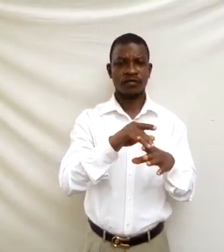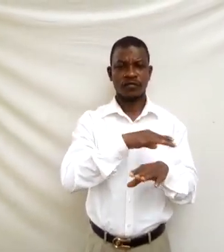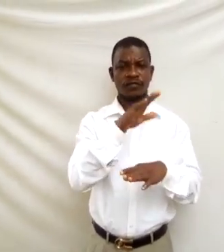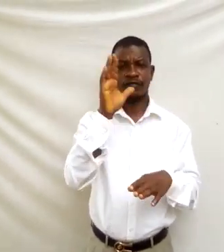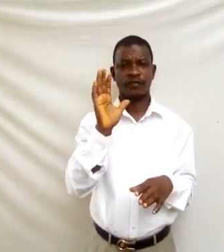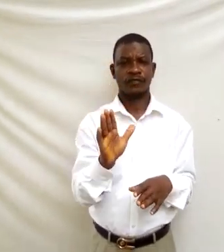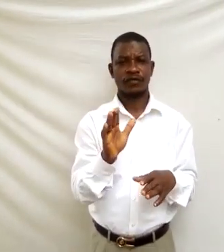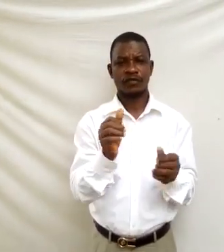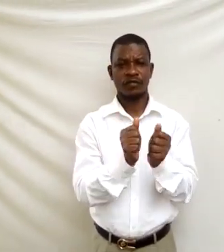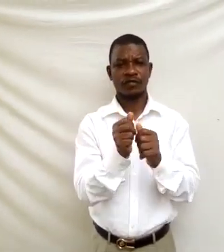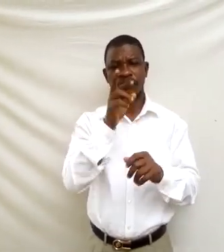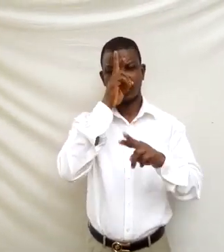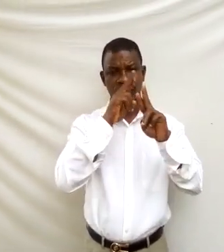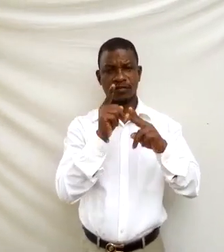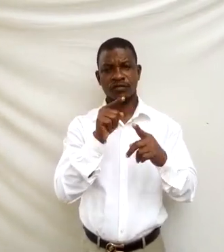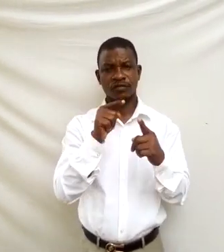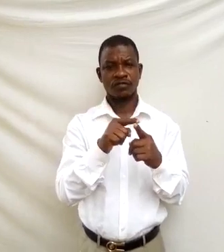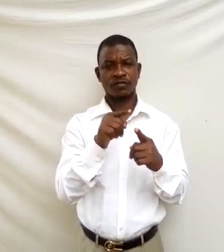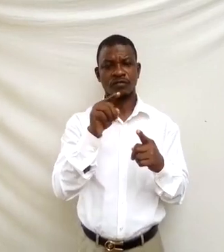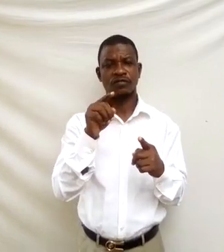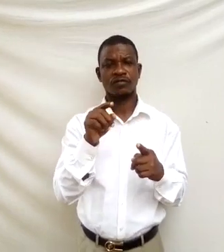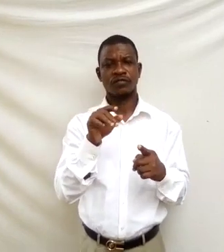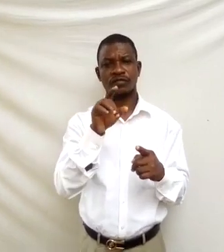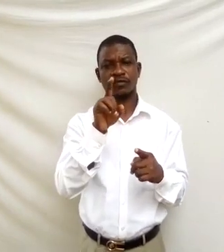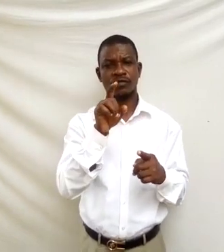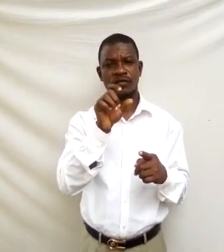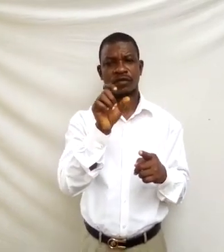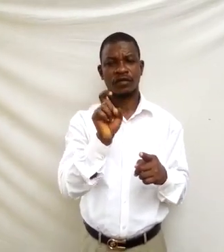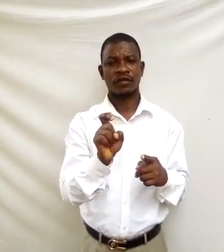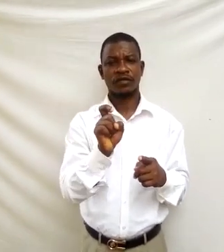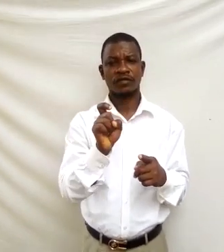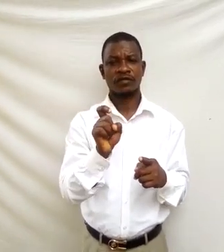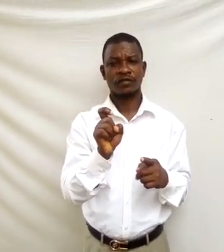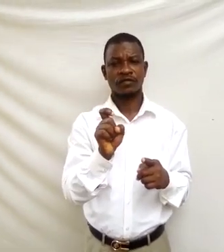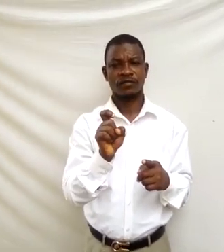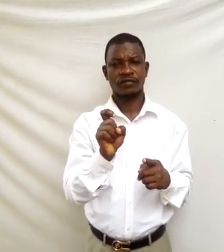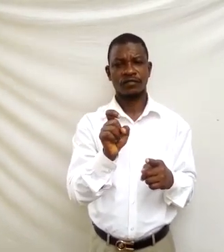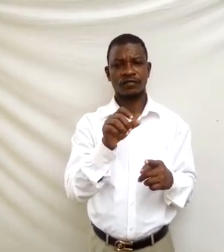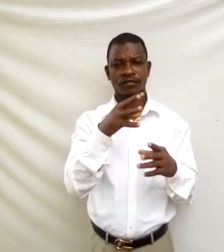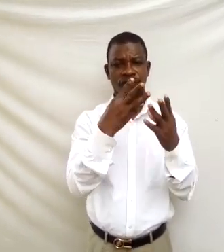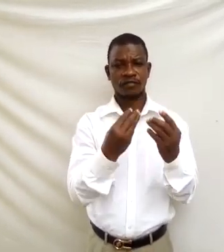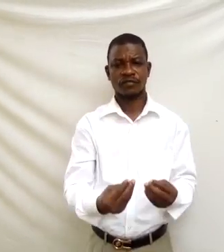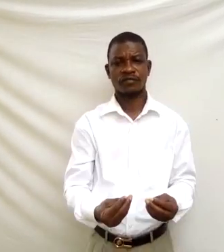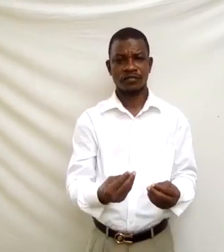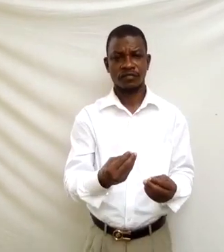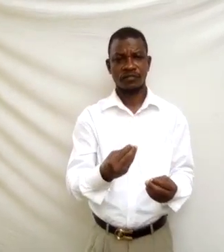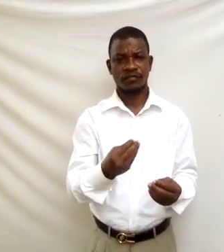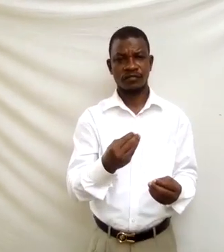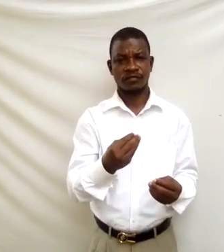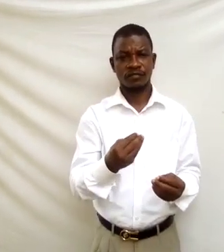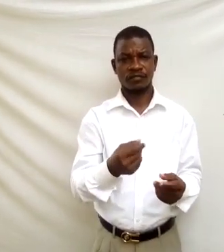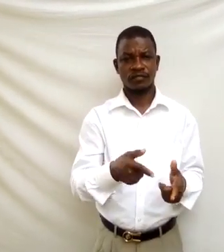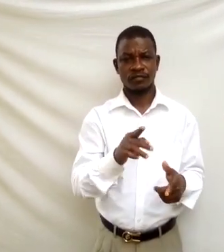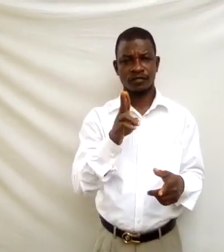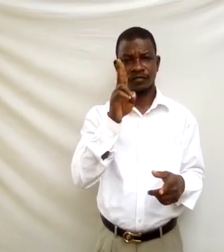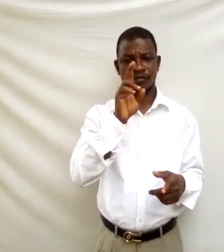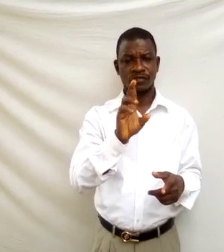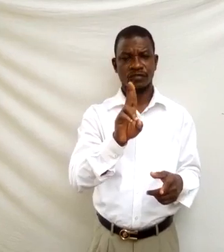with respect to x solution let u be equal